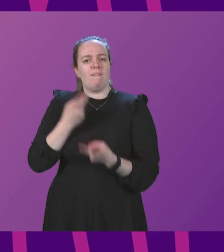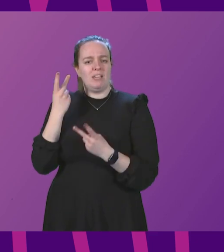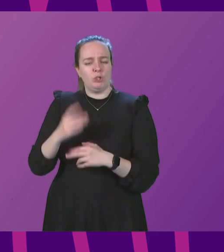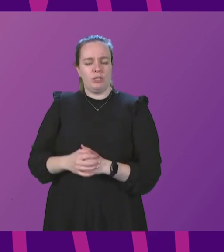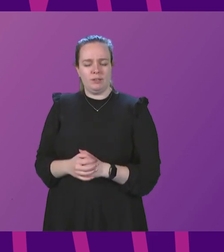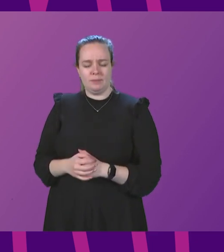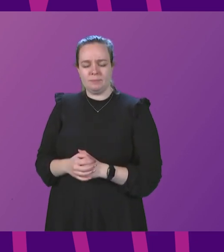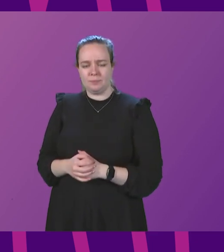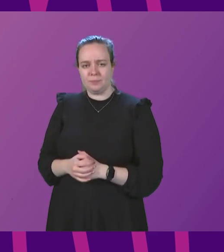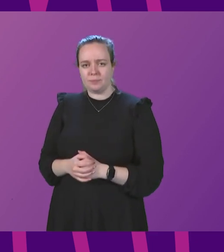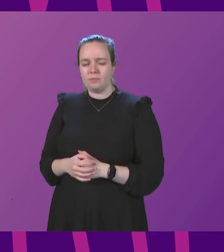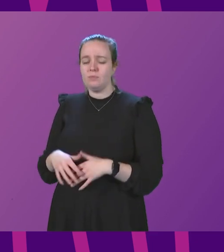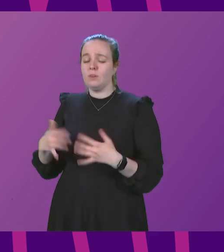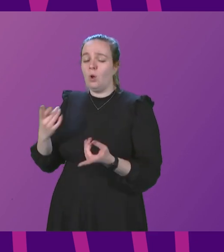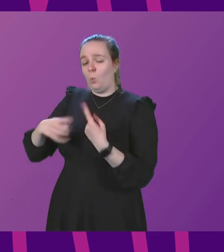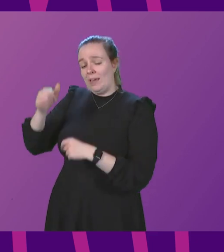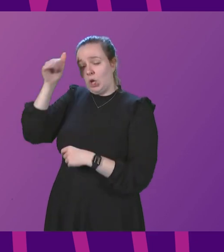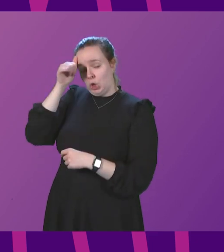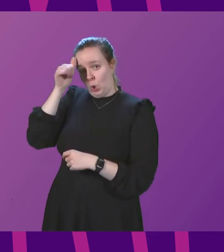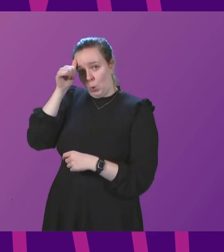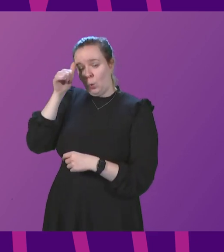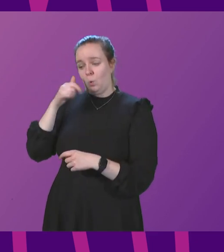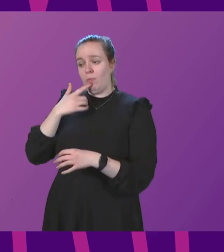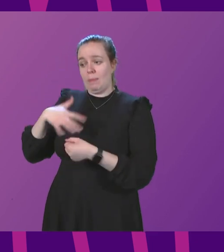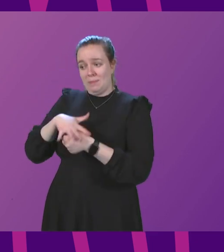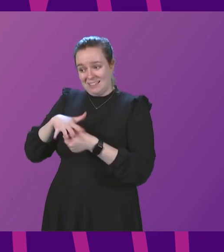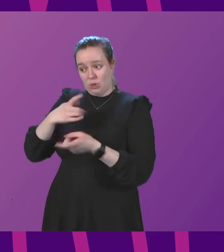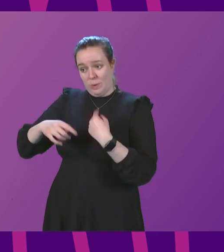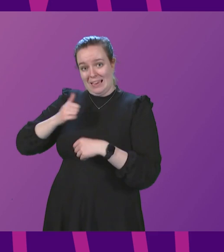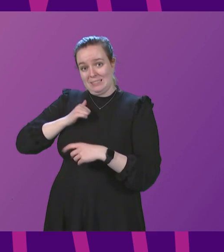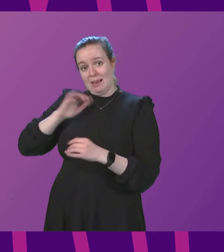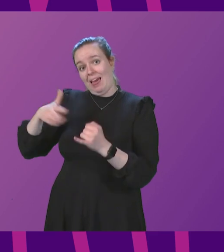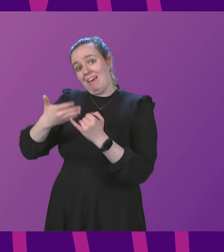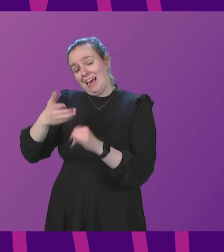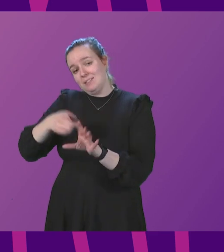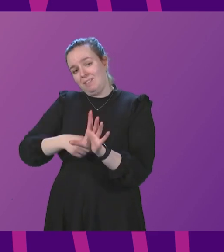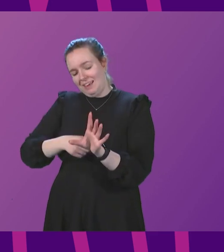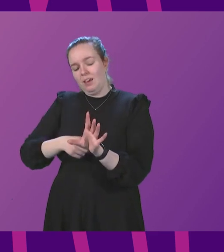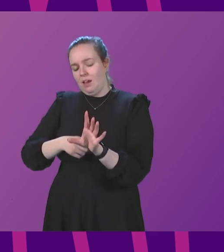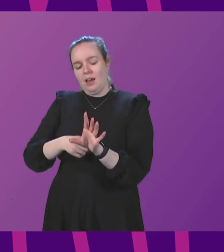we know that the position that we expected to be at the end of the year is not